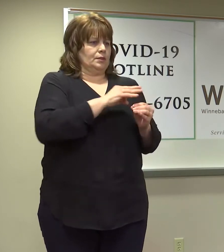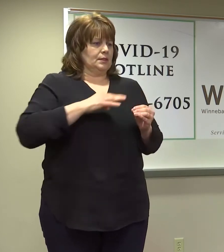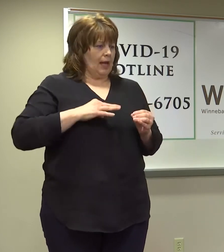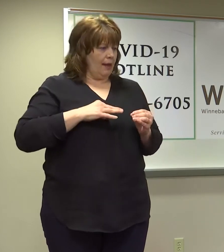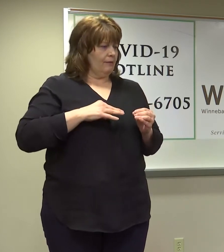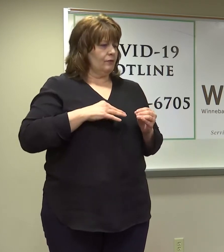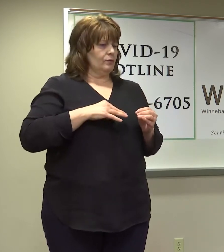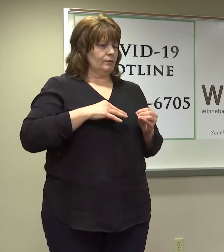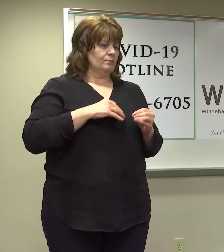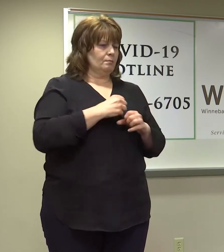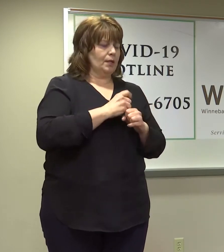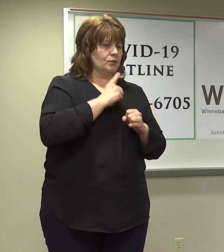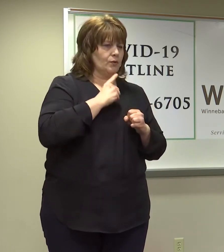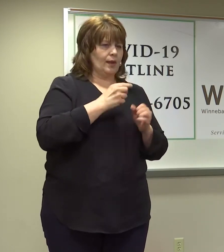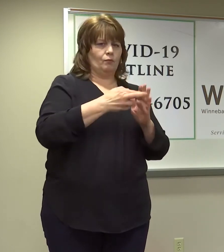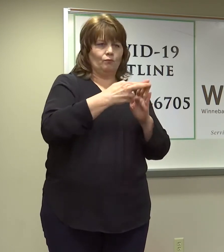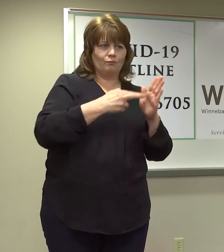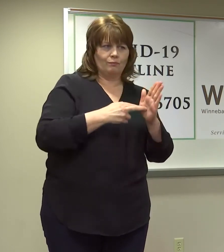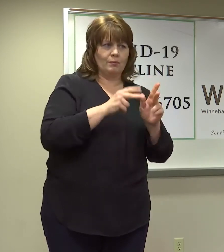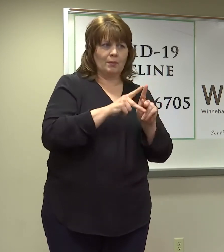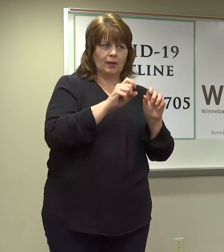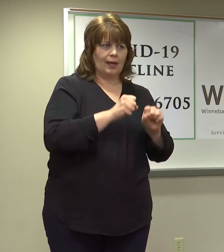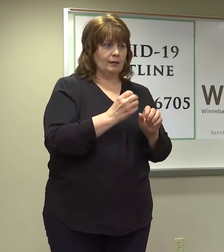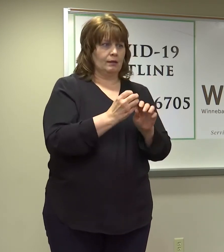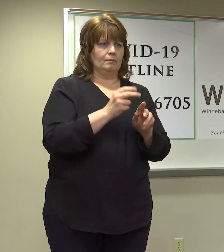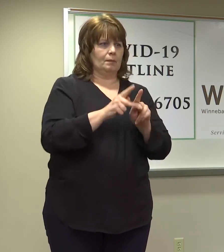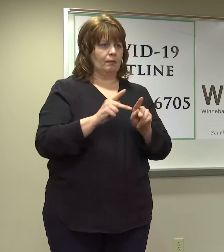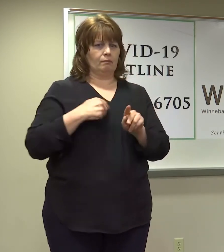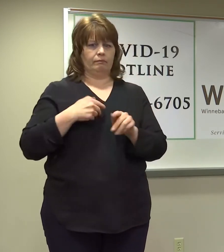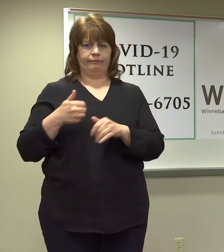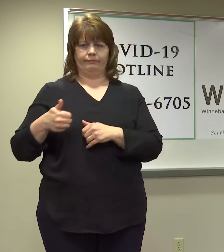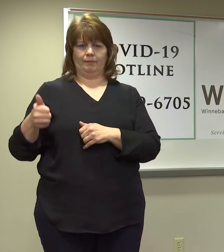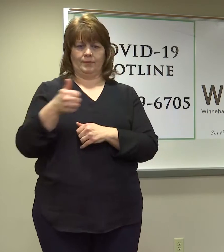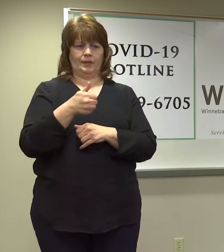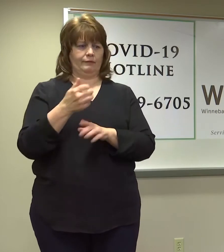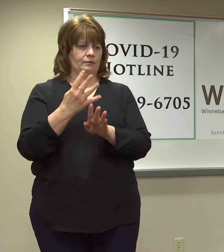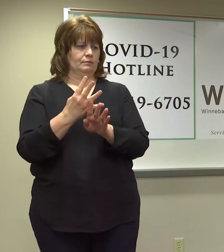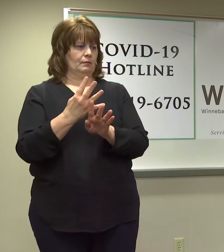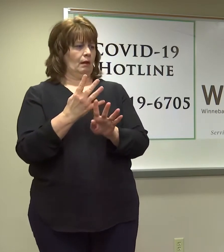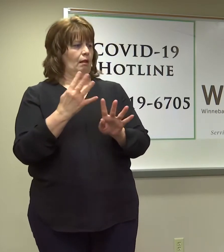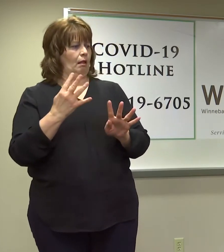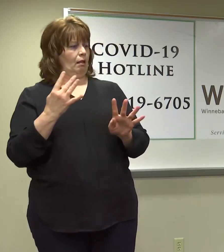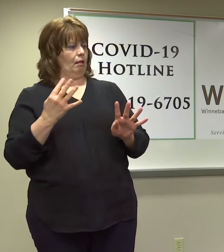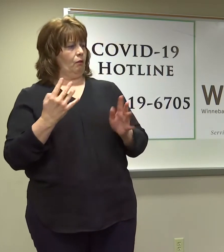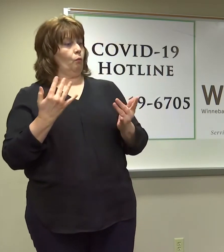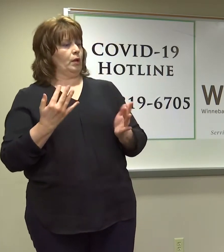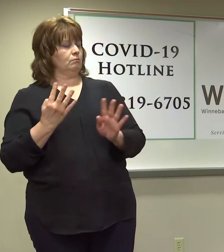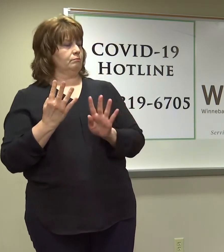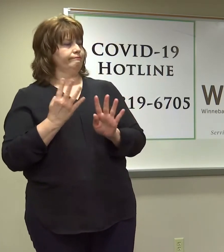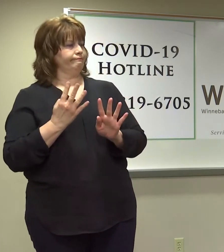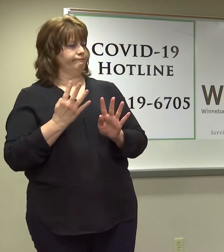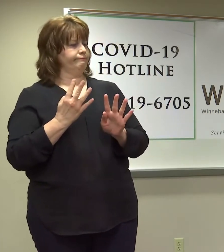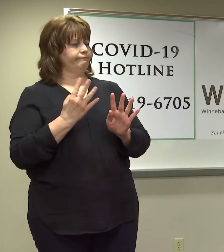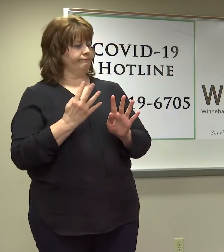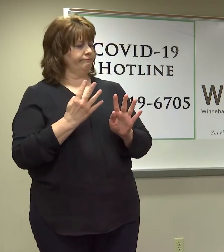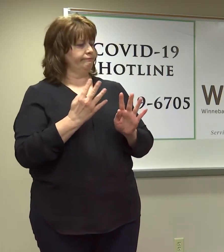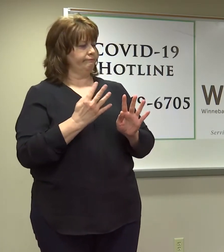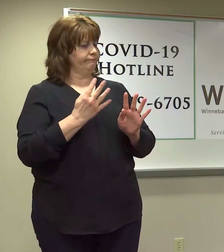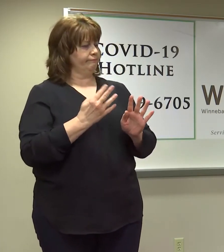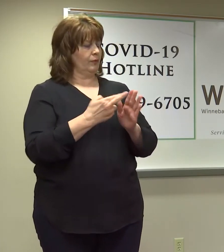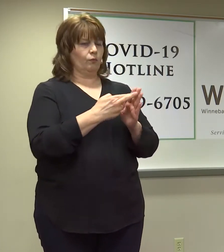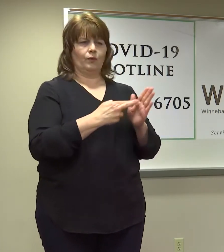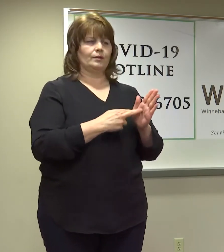Florida or Texas and cars, our goal is to be efficient with the use of your time and the use of our staff time to